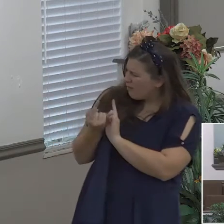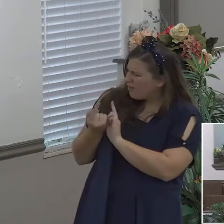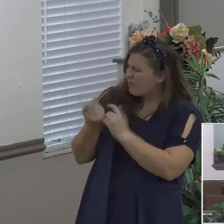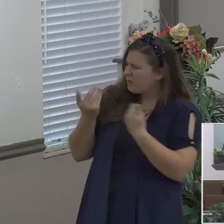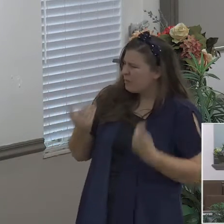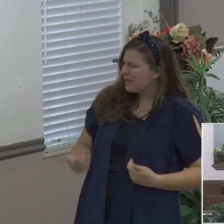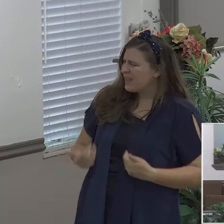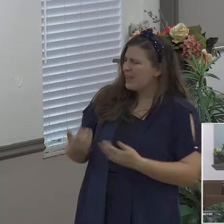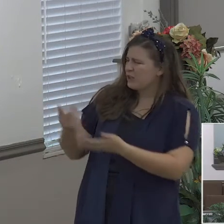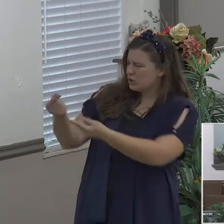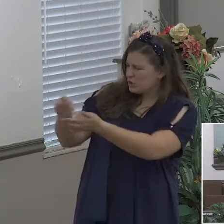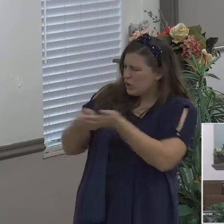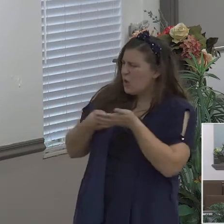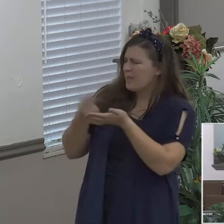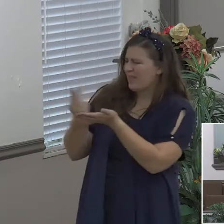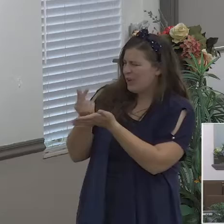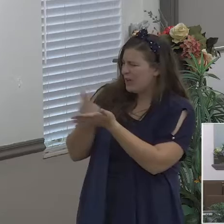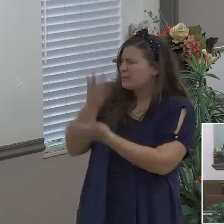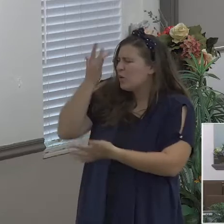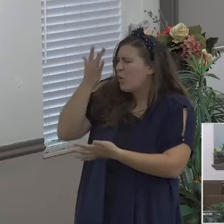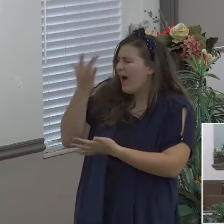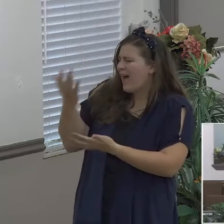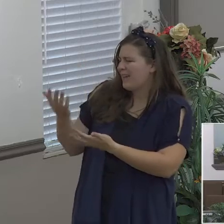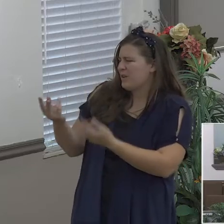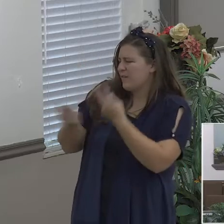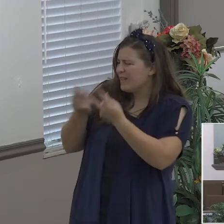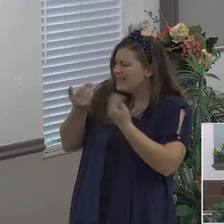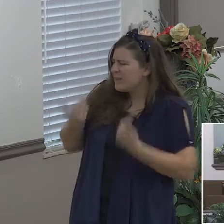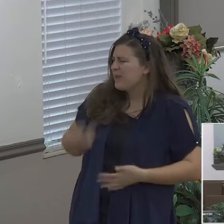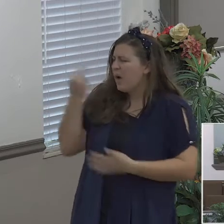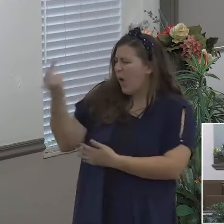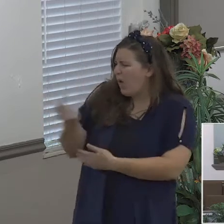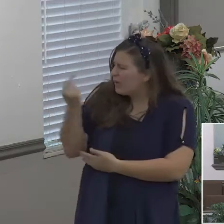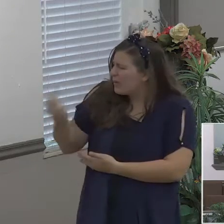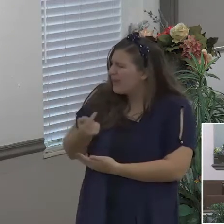and he said because you never shut the door